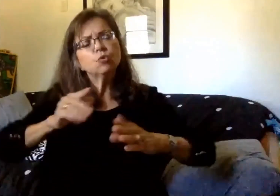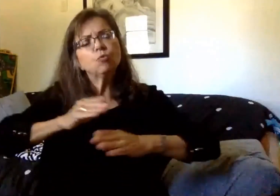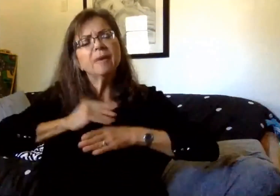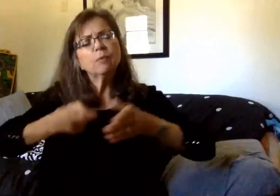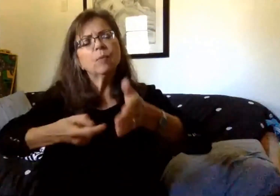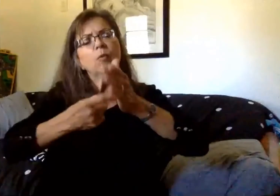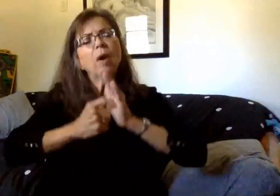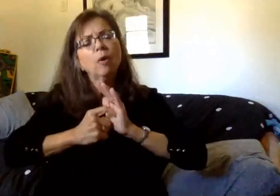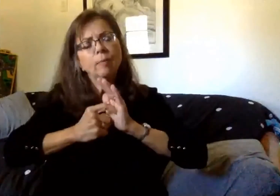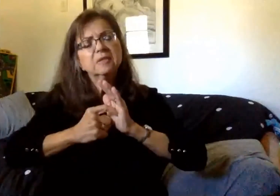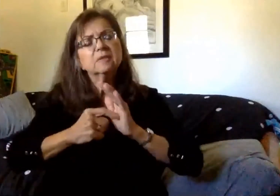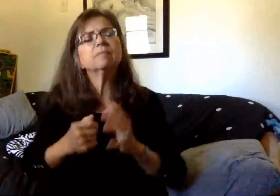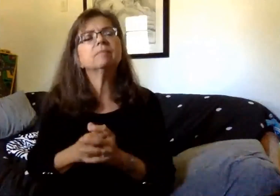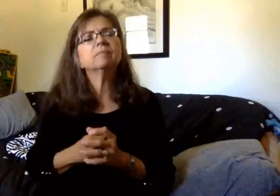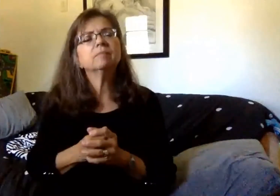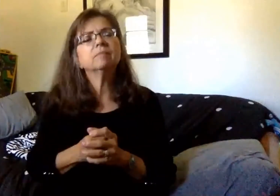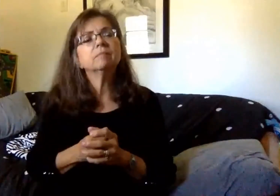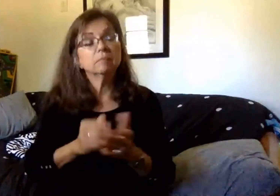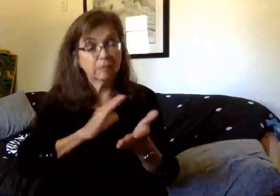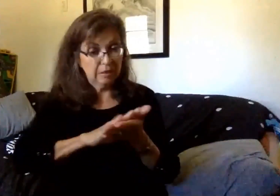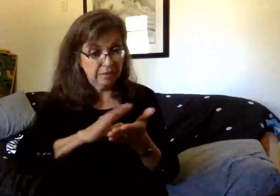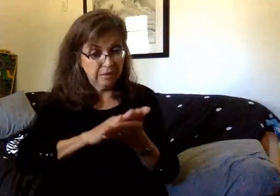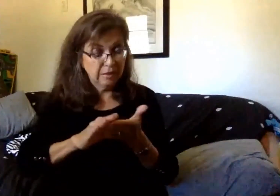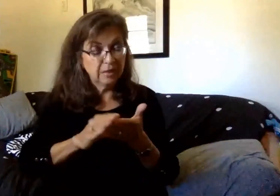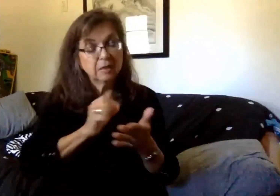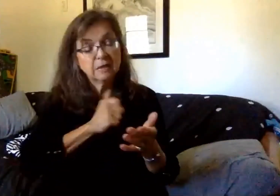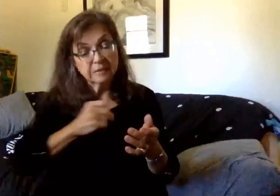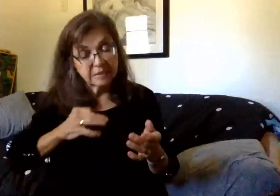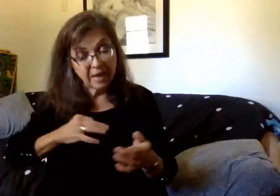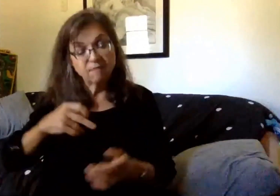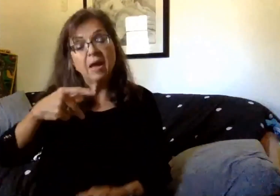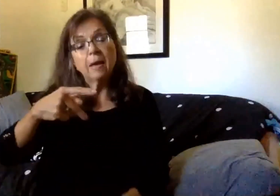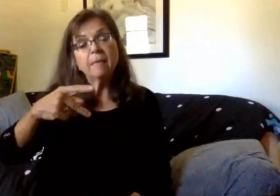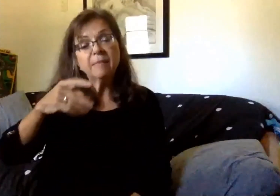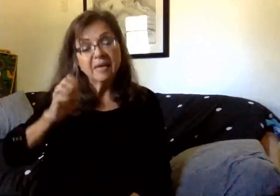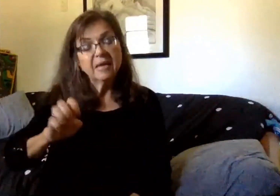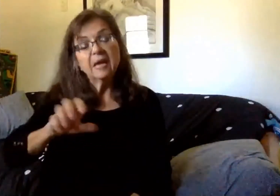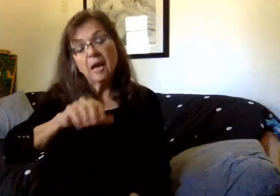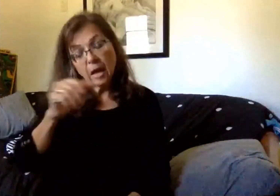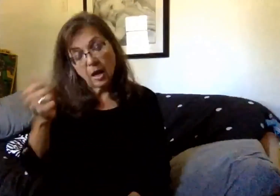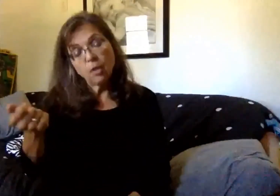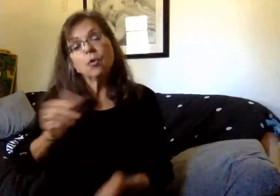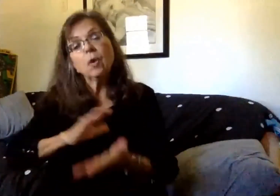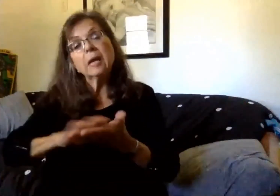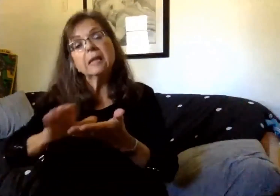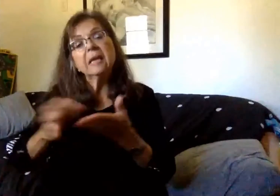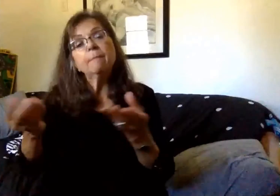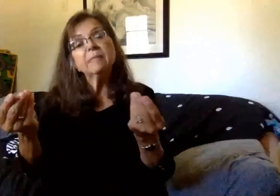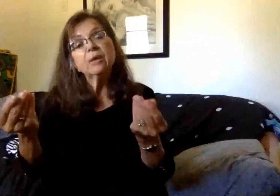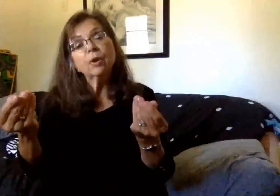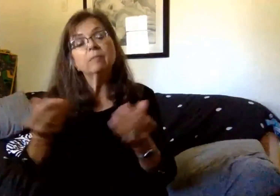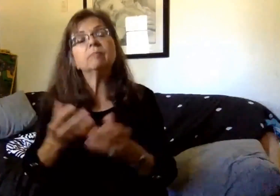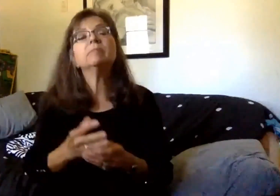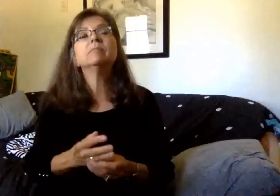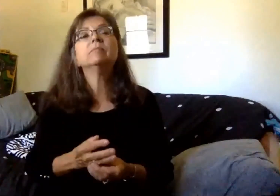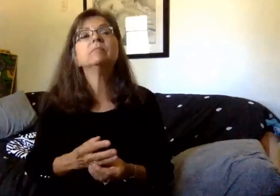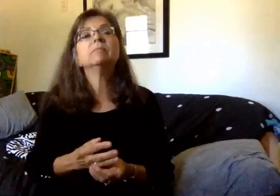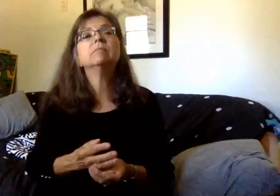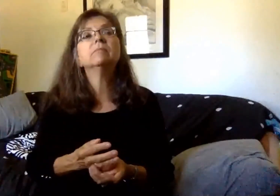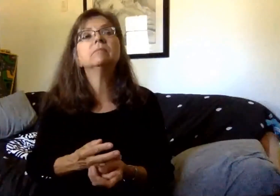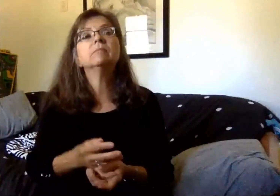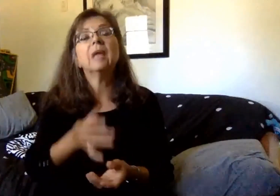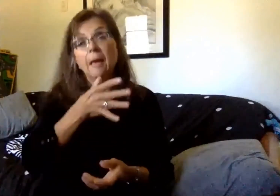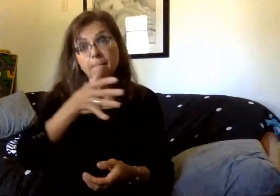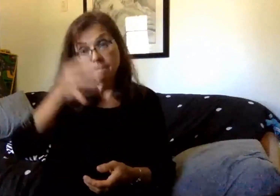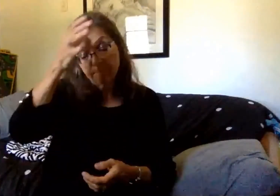a period of time? Cleaning supplies, staff PPE, and other disinfected materials. Our parent survey indicated that